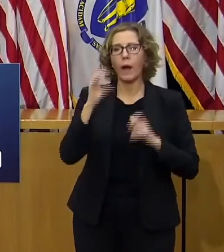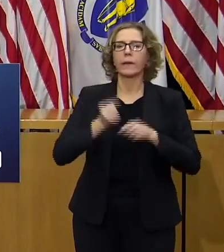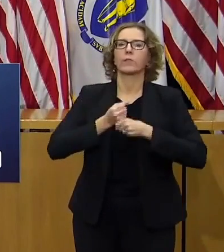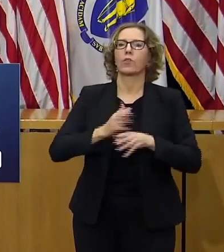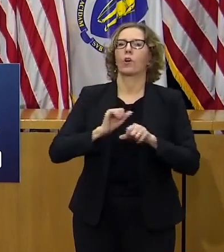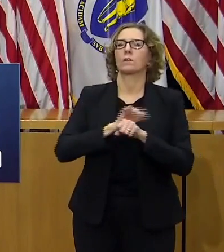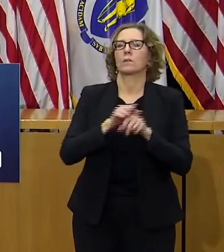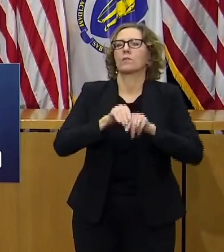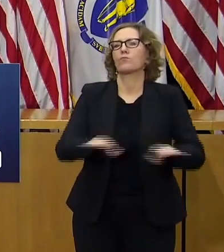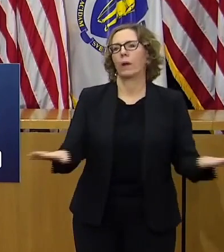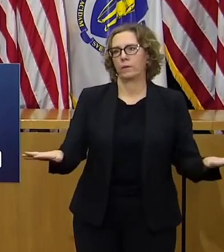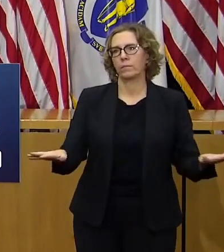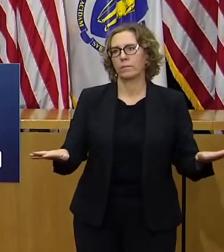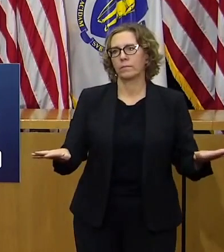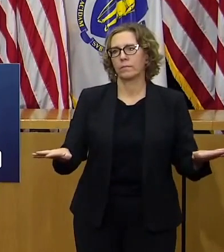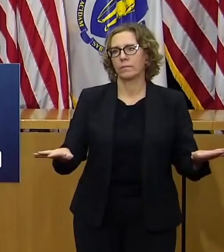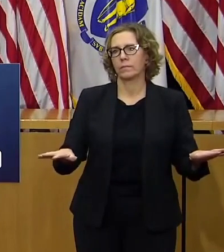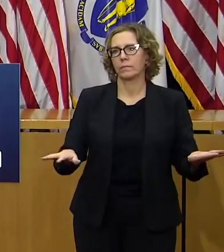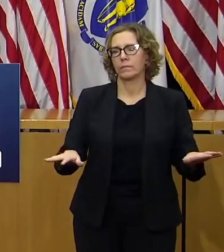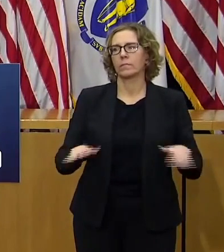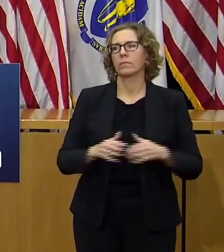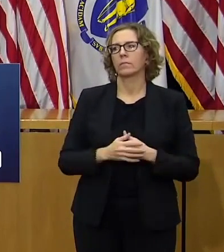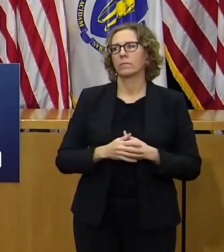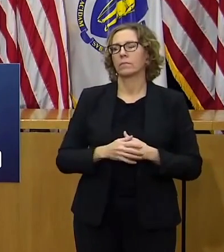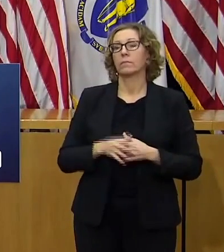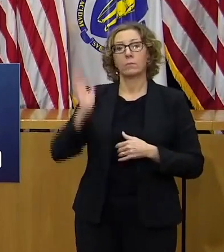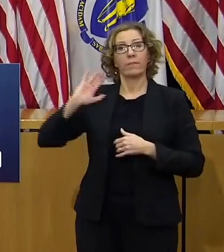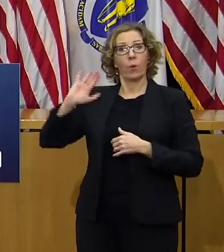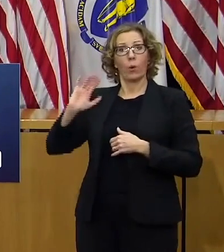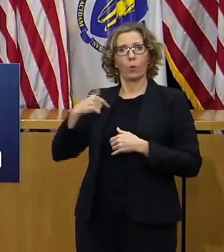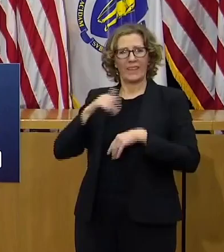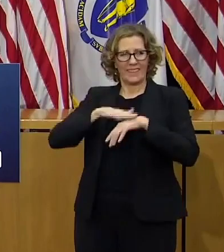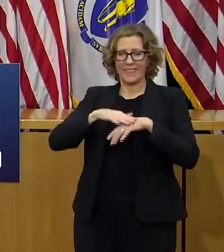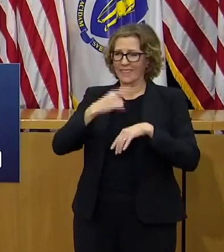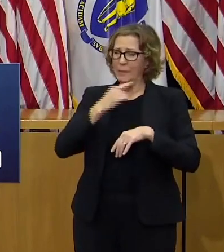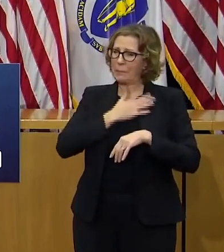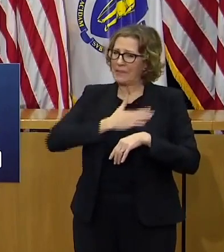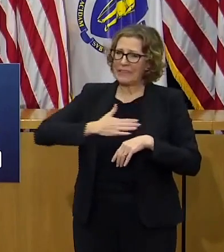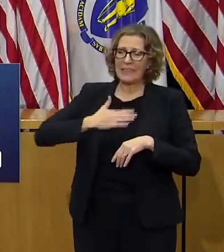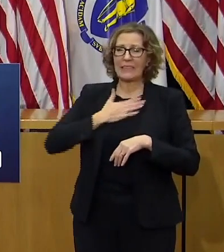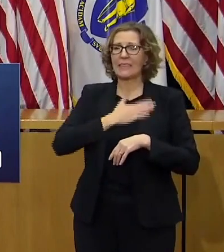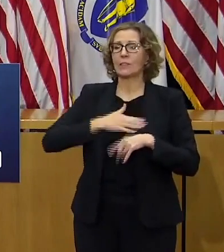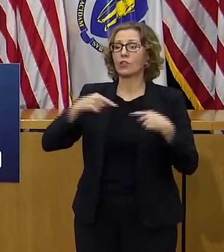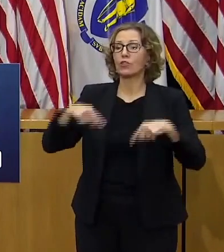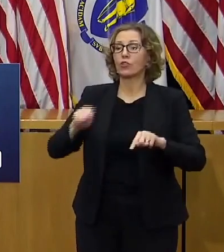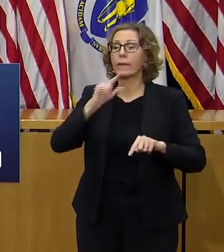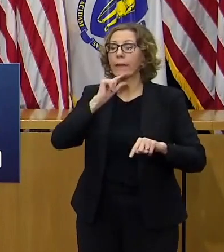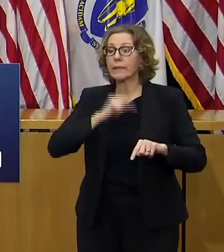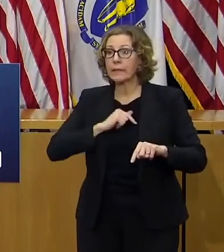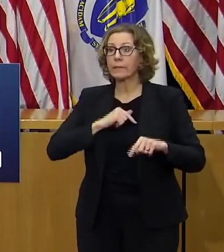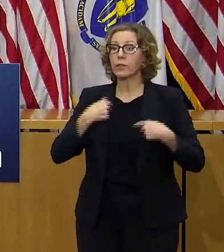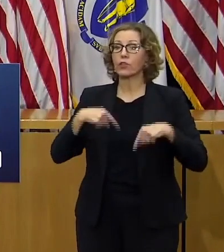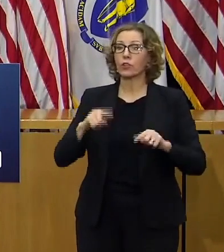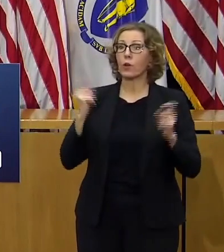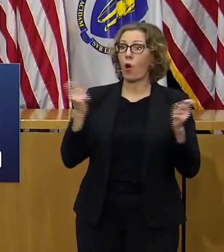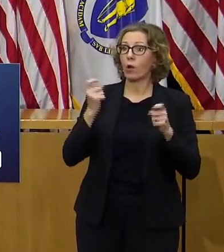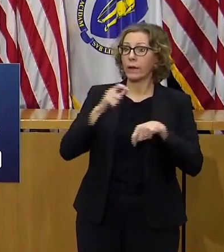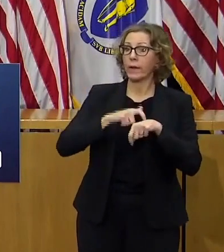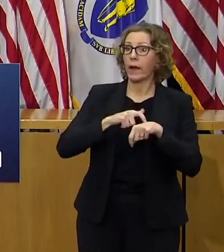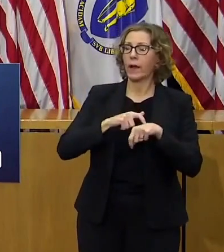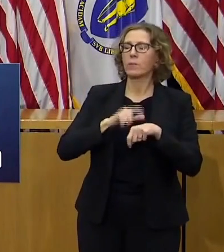and we urge people to spend the holiday only with those with whom they lived